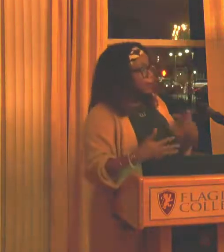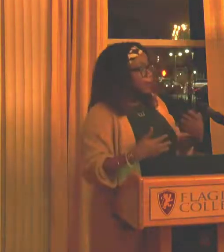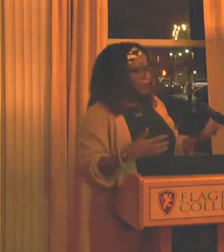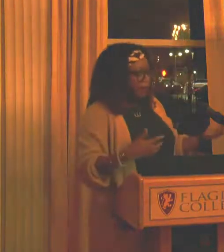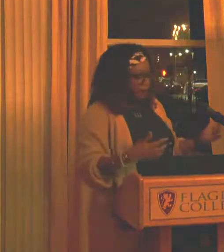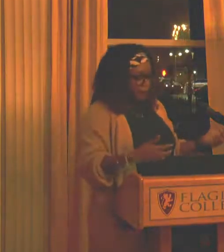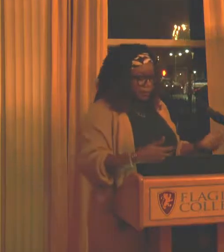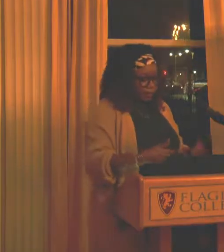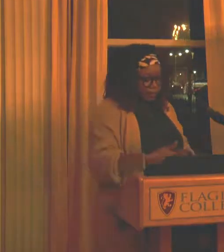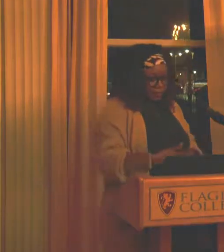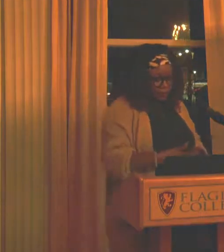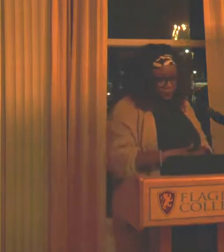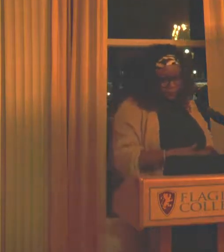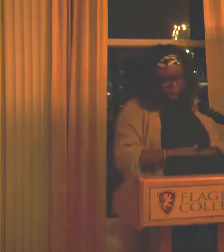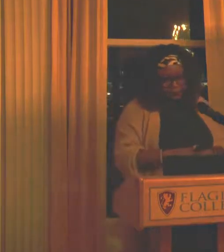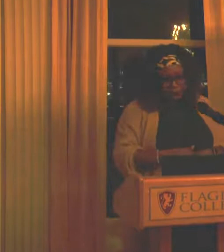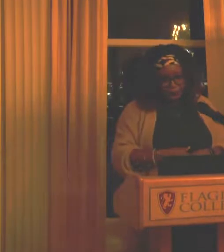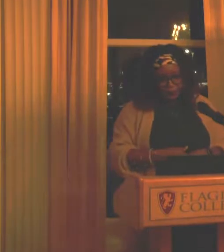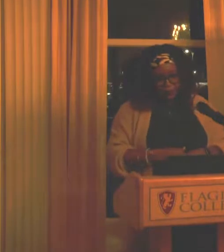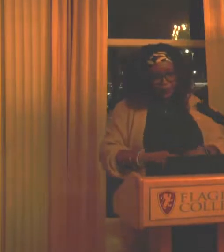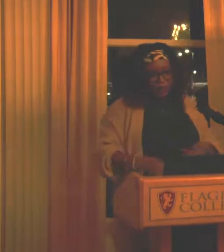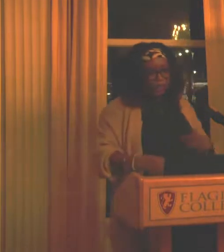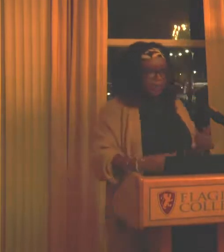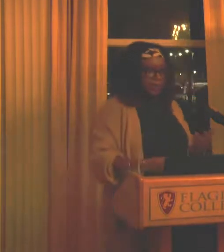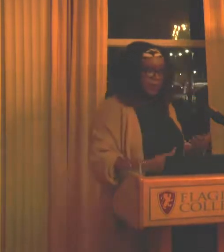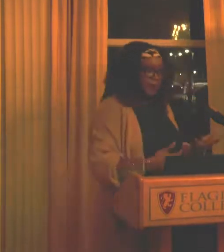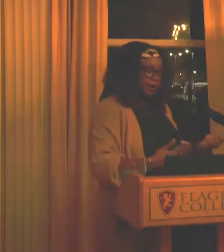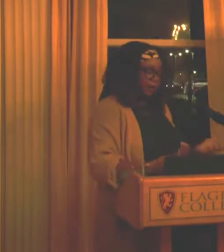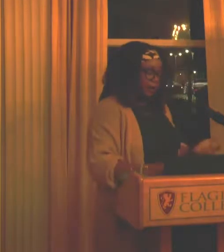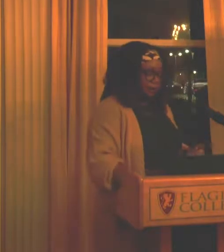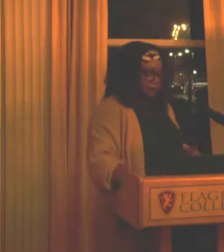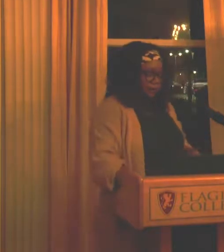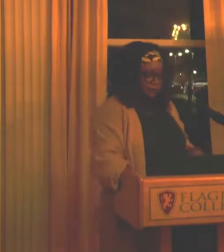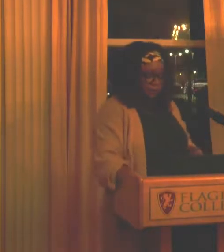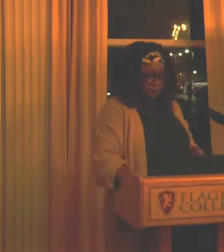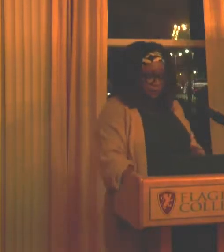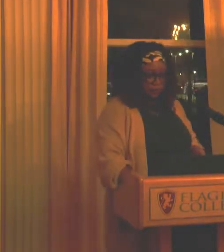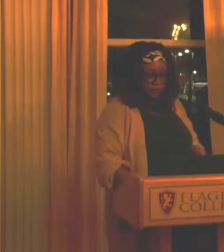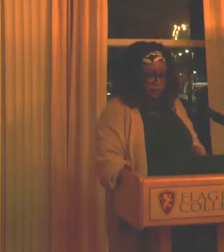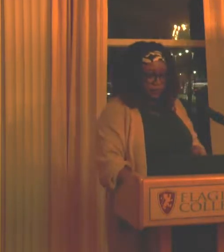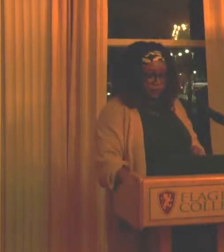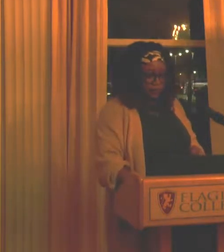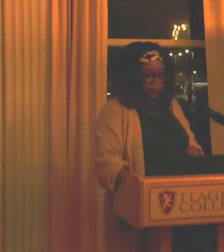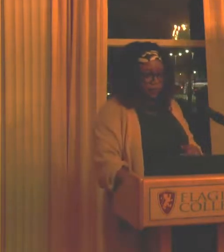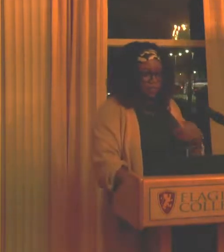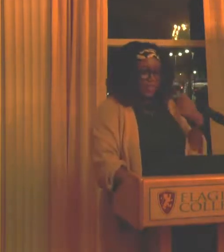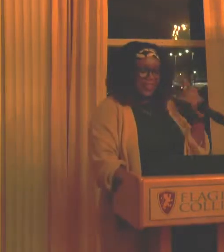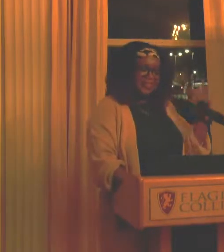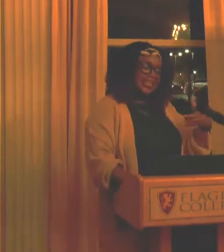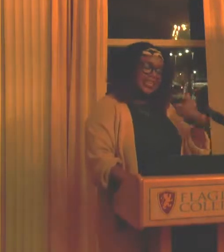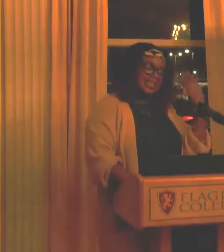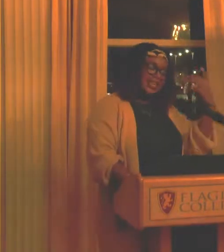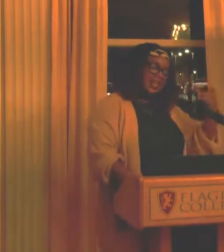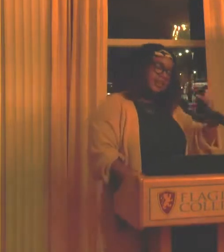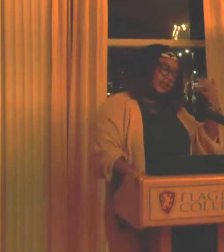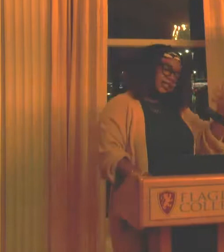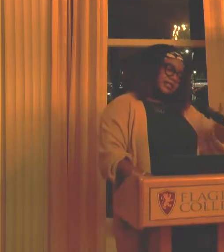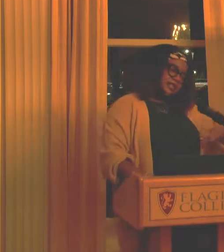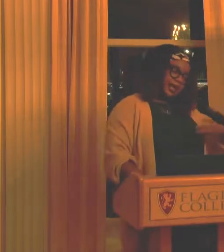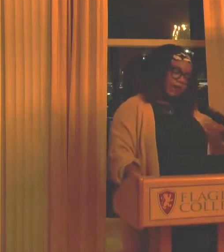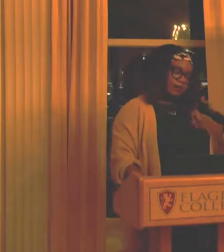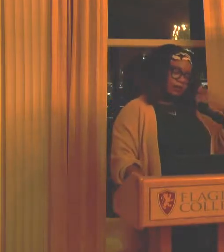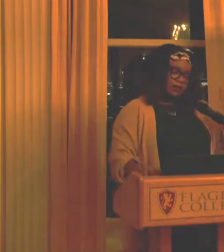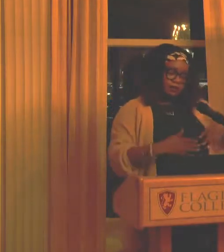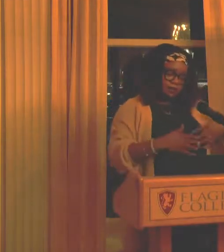or in my work about black girlhood a lot. Again, thinking about language. You see some of the, the things that I heard